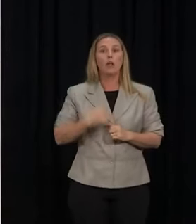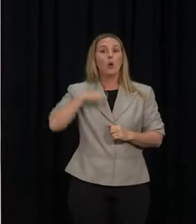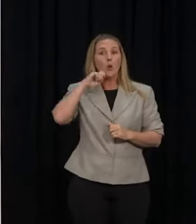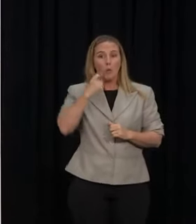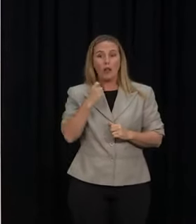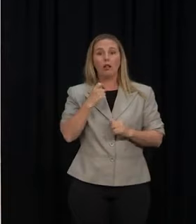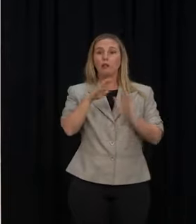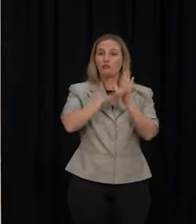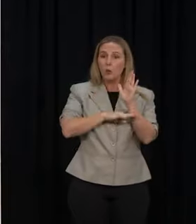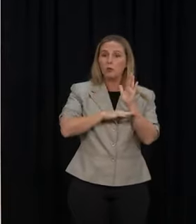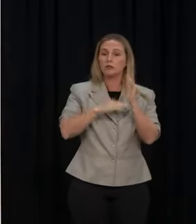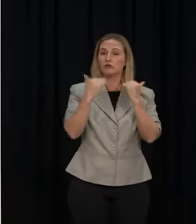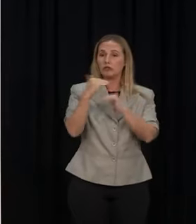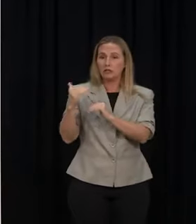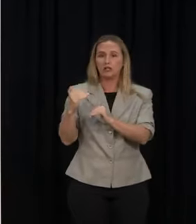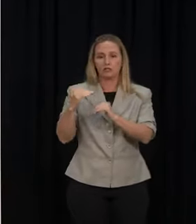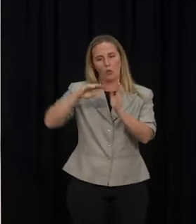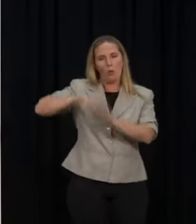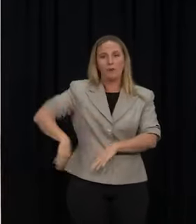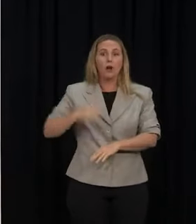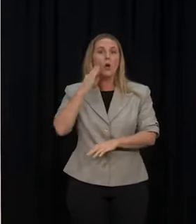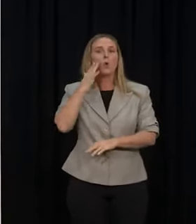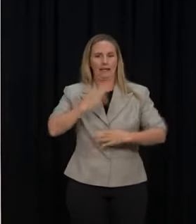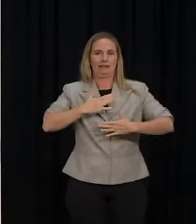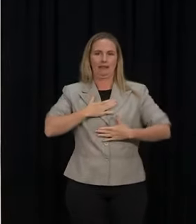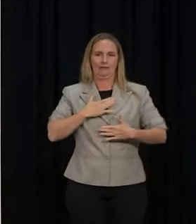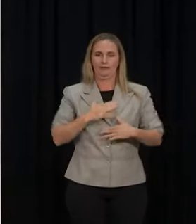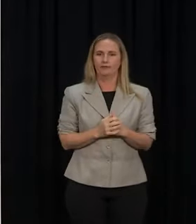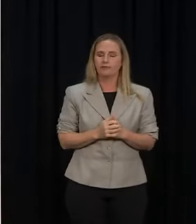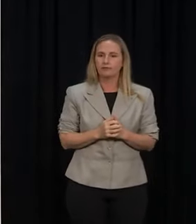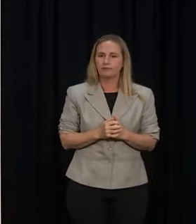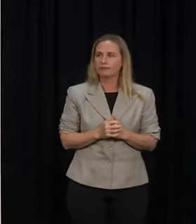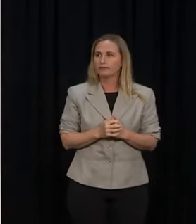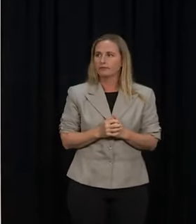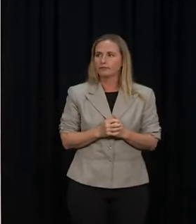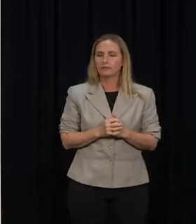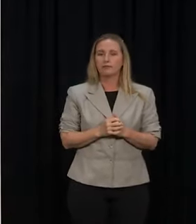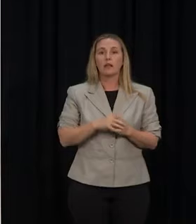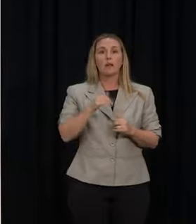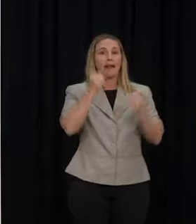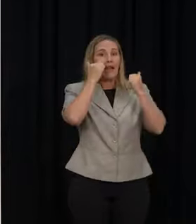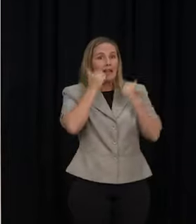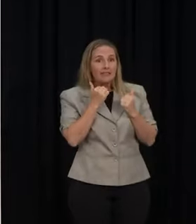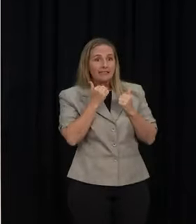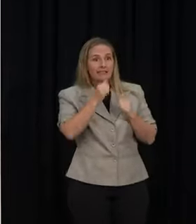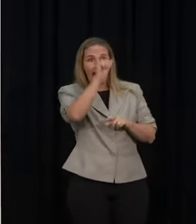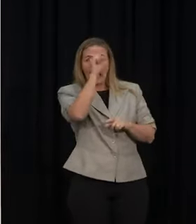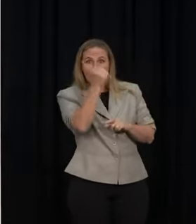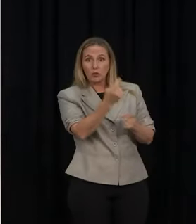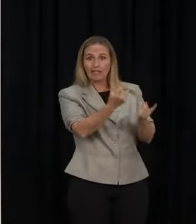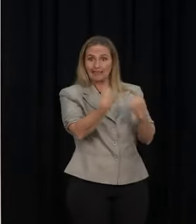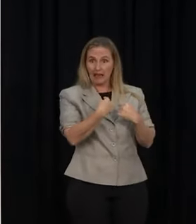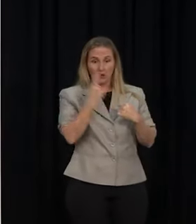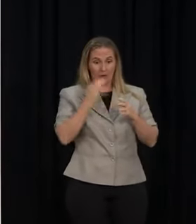is safe to do so. But all of the evidence is suggesting, and our experts, that once we come down off the other